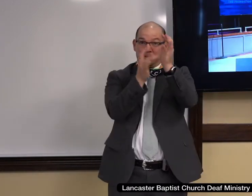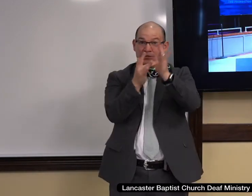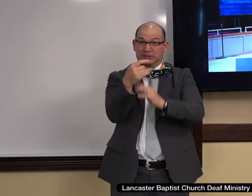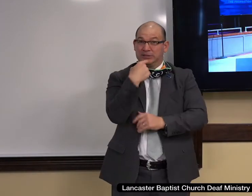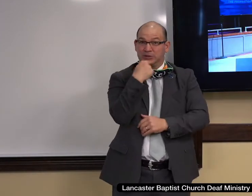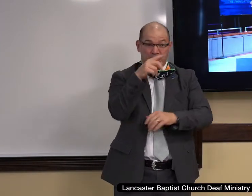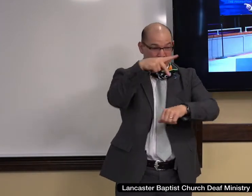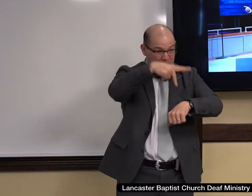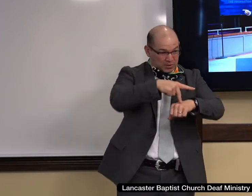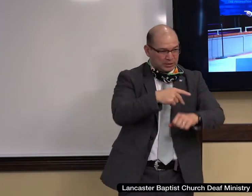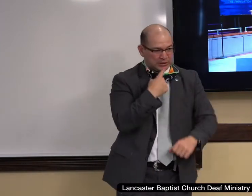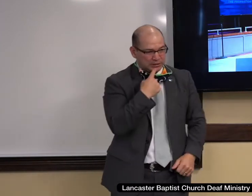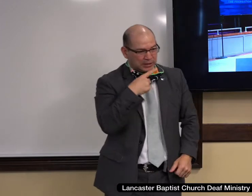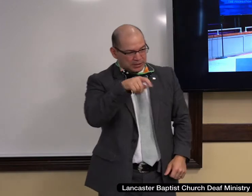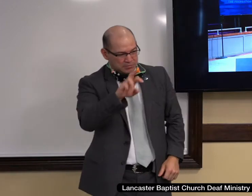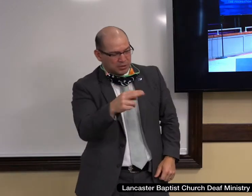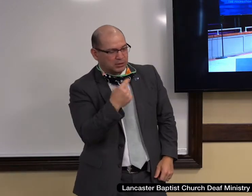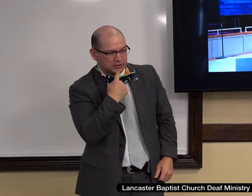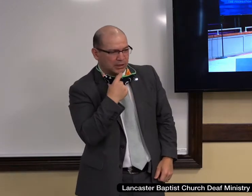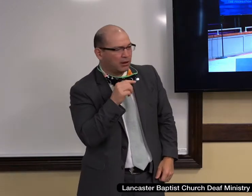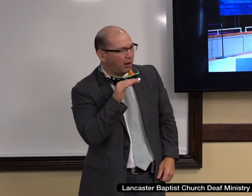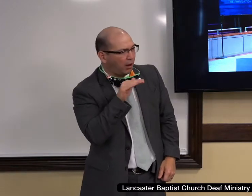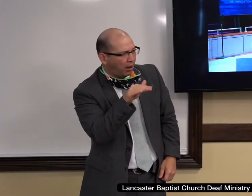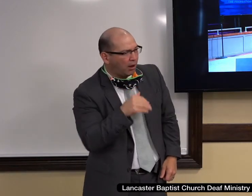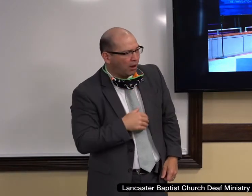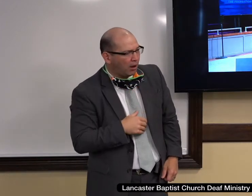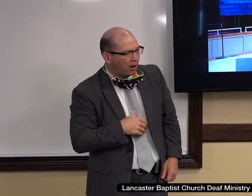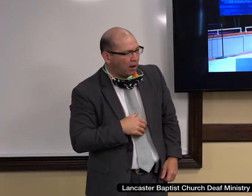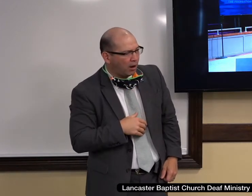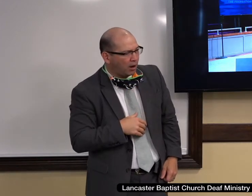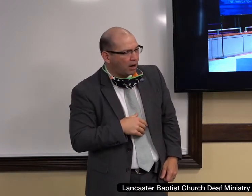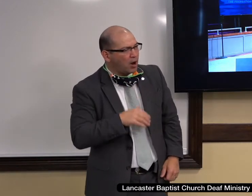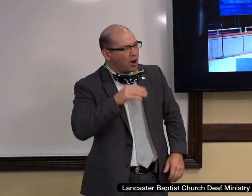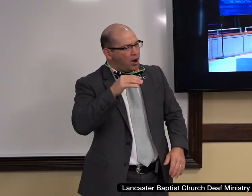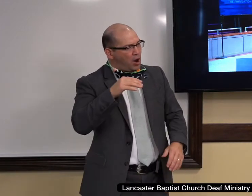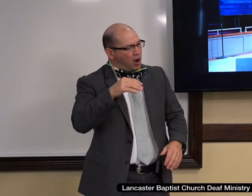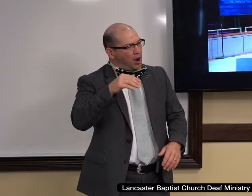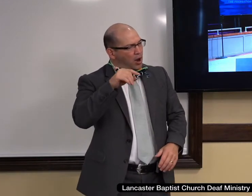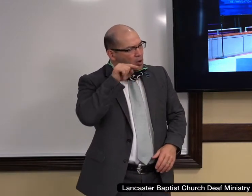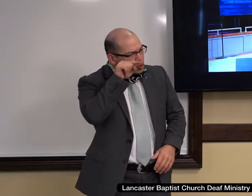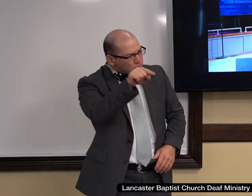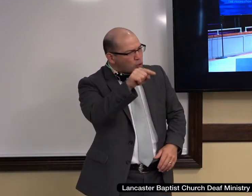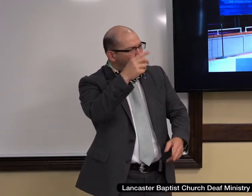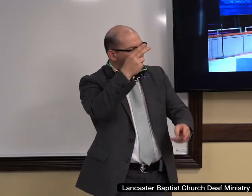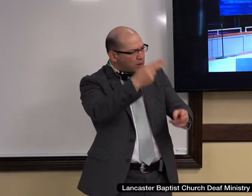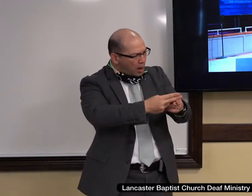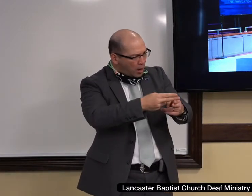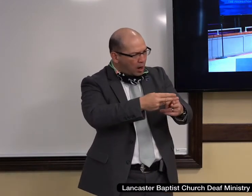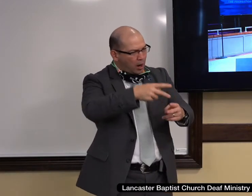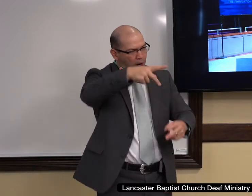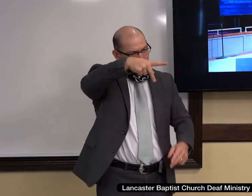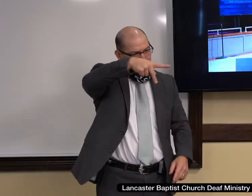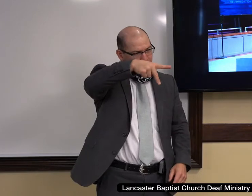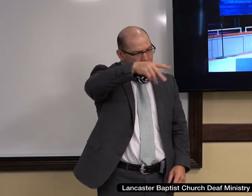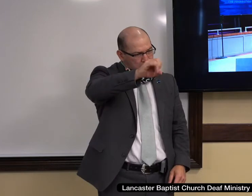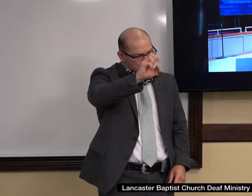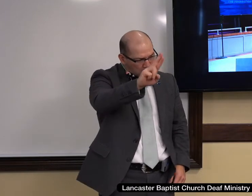will build my church. so the foundation is the apostles and Christ. But the cornerstone, the identity of the cornerstone